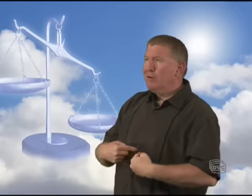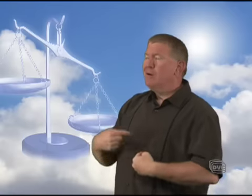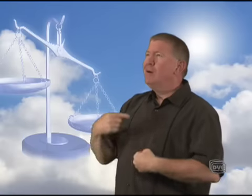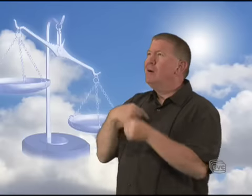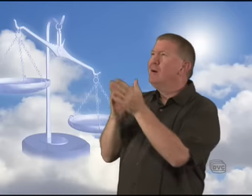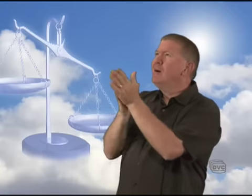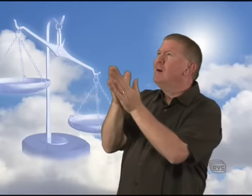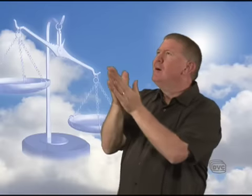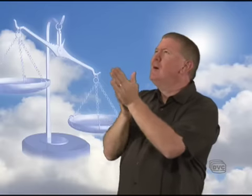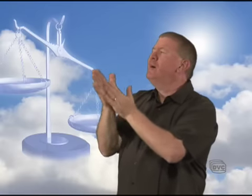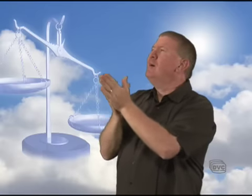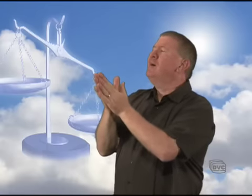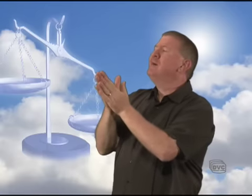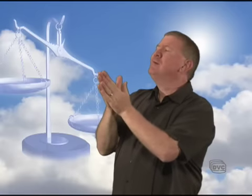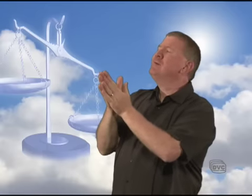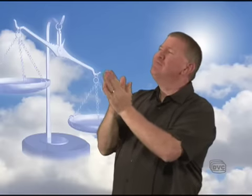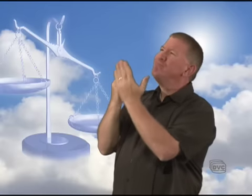Help me to be motivated to serve you.